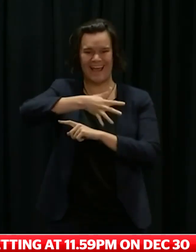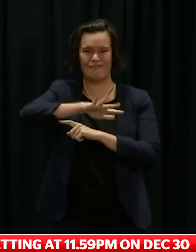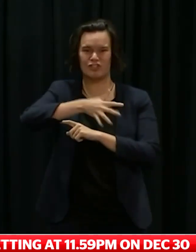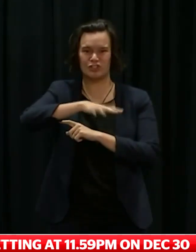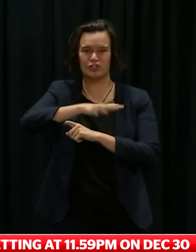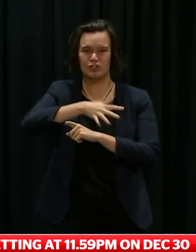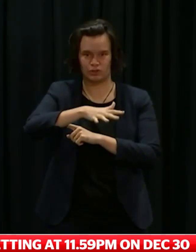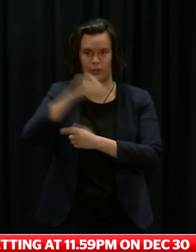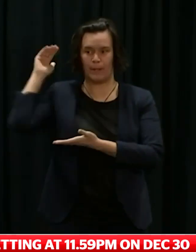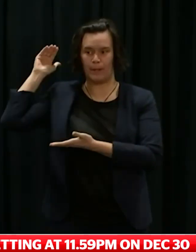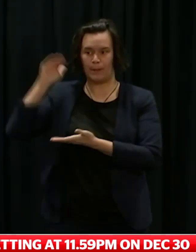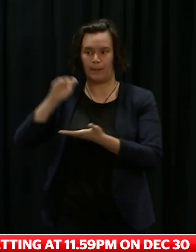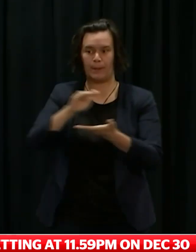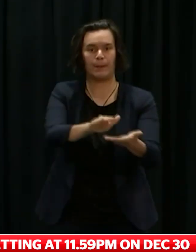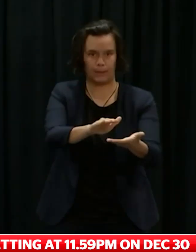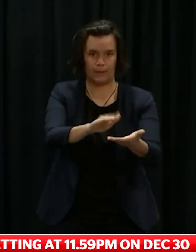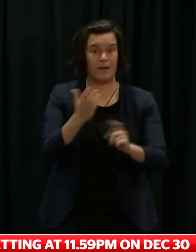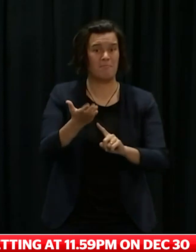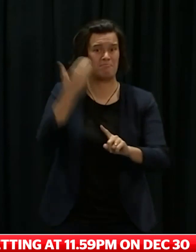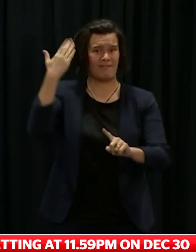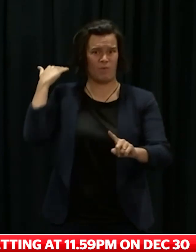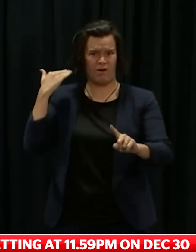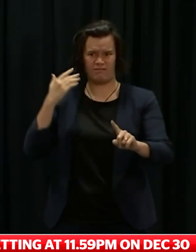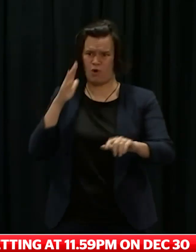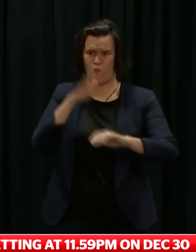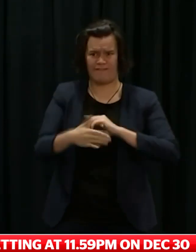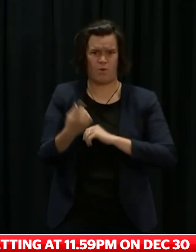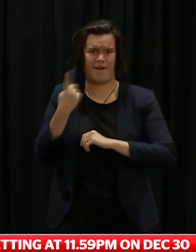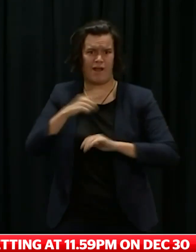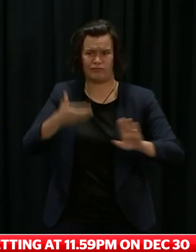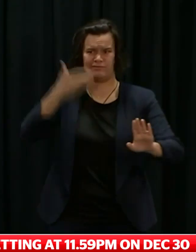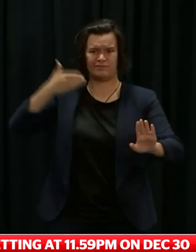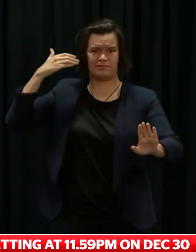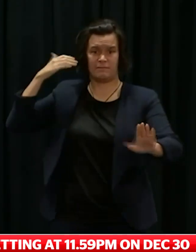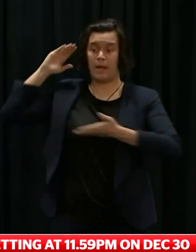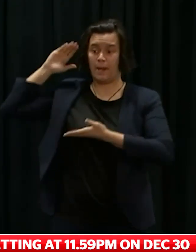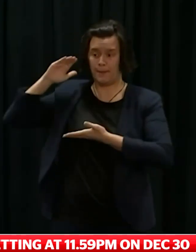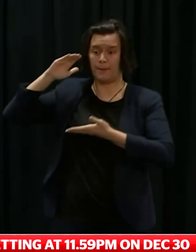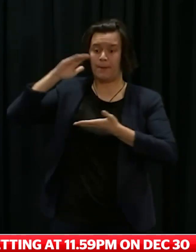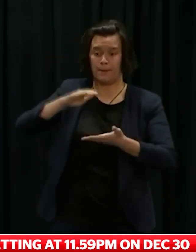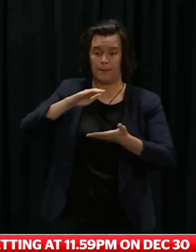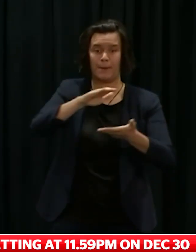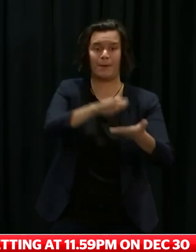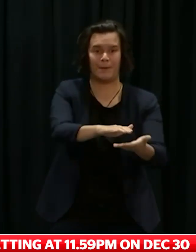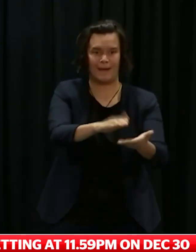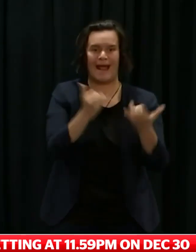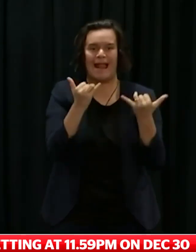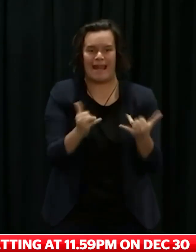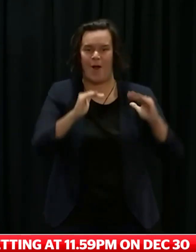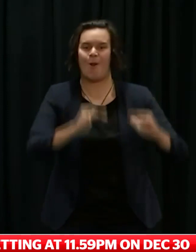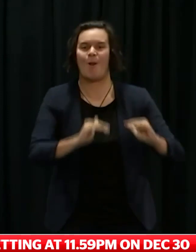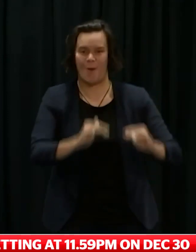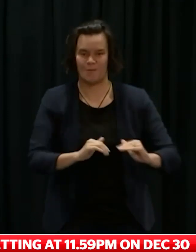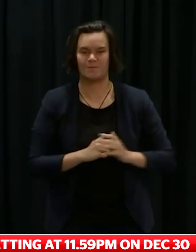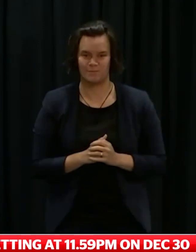113 a day, compared to 126 the week prior and 179 the week prior